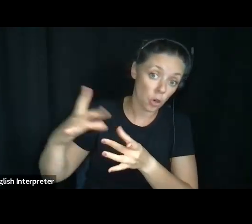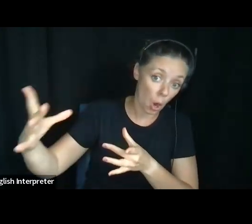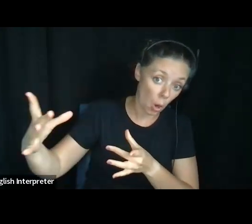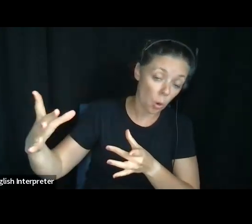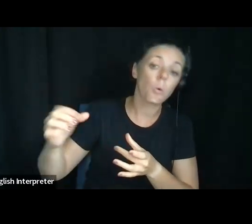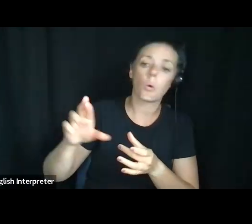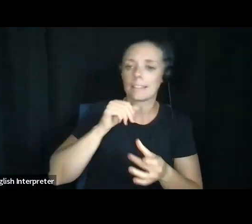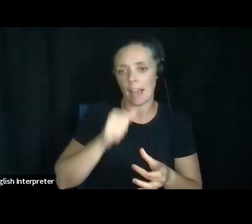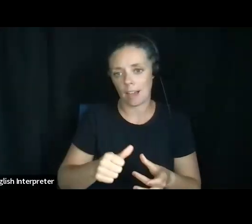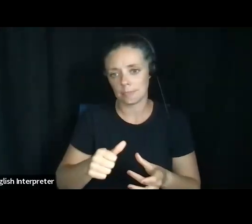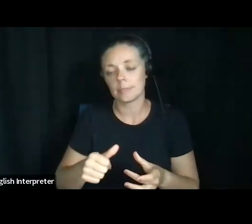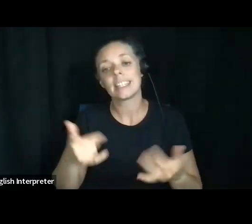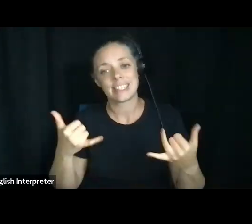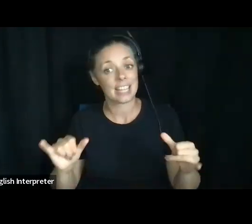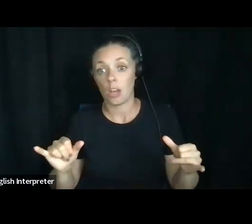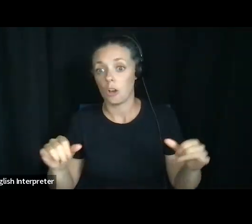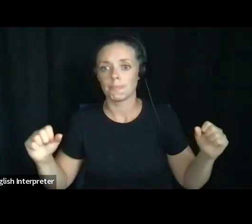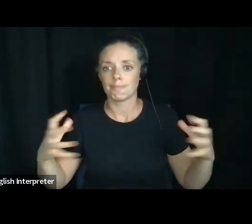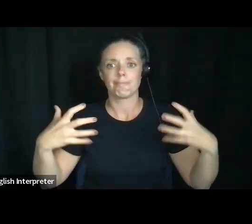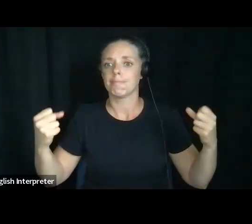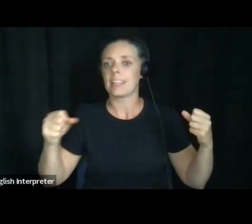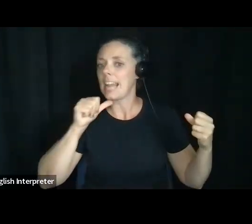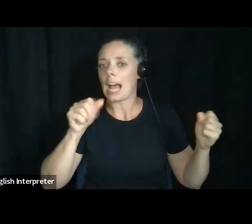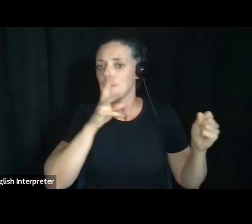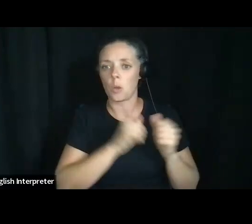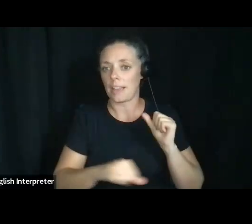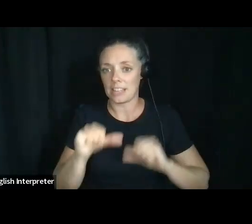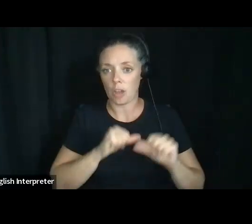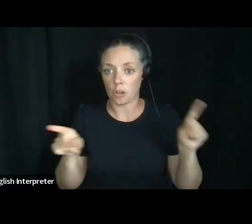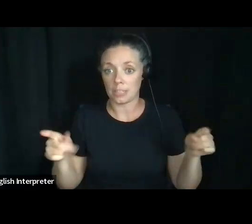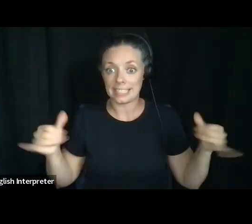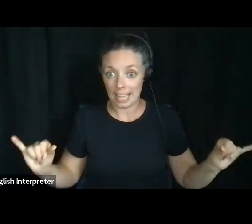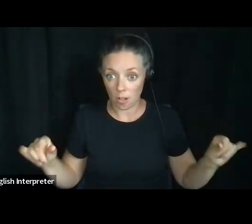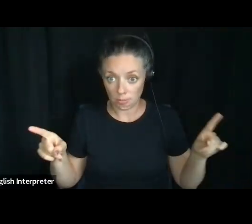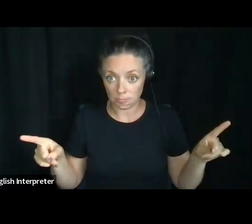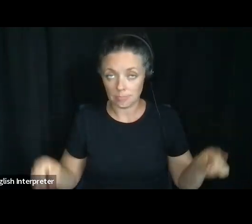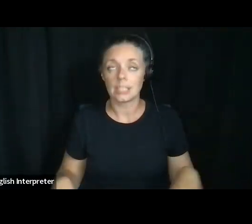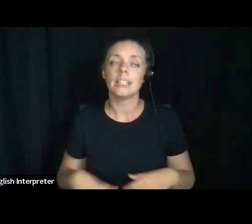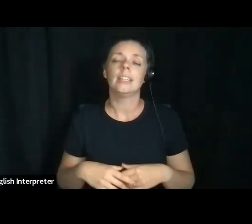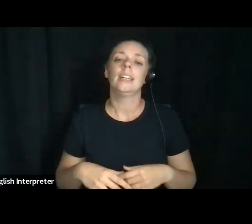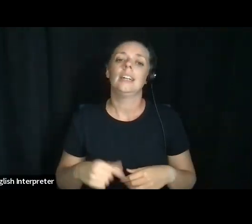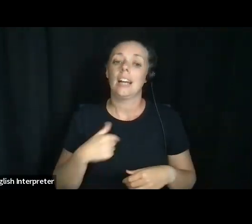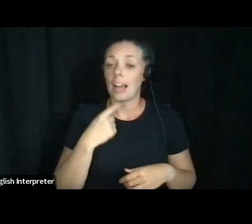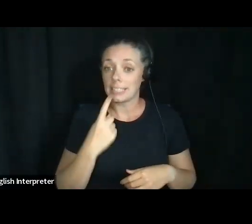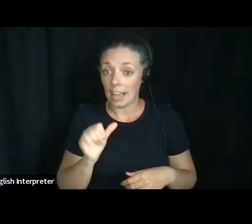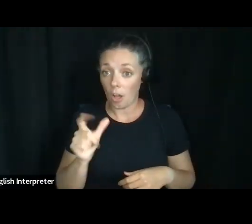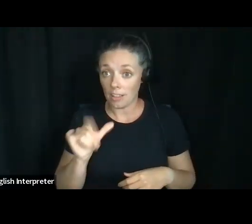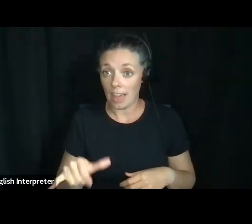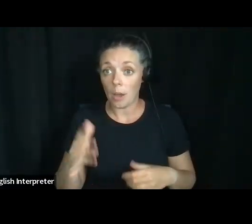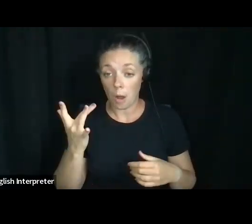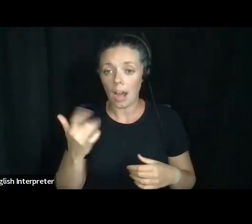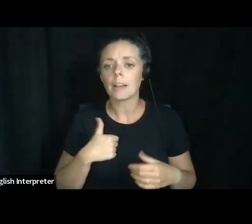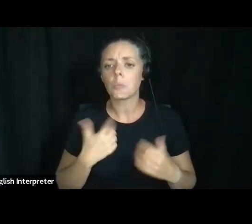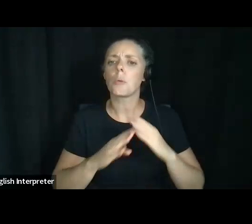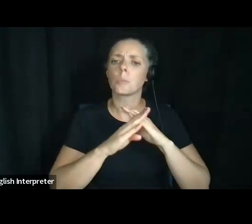still not speaking to each other. So I say all this because this is to protect you